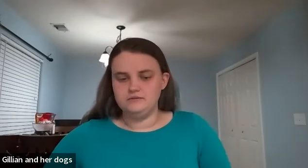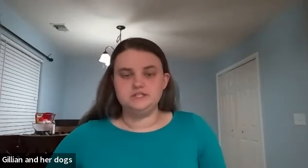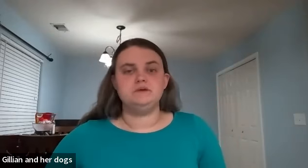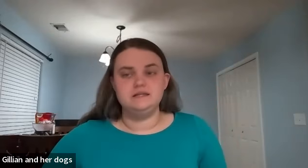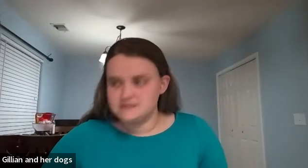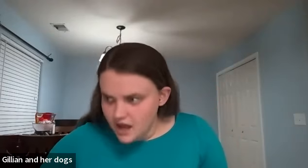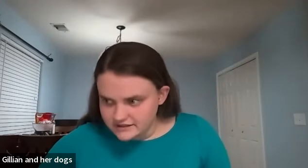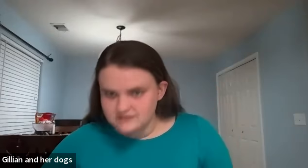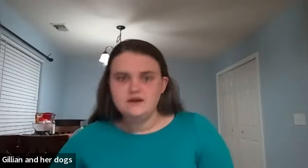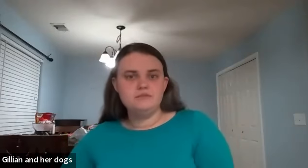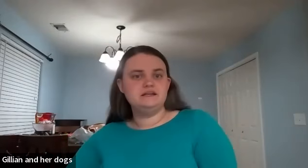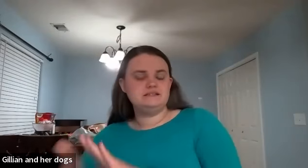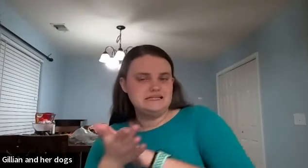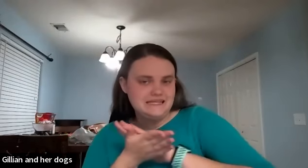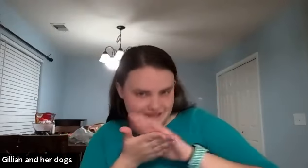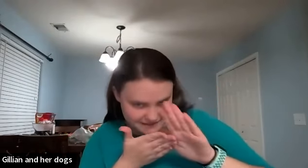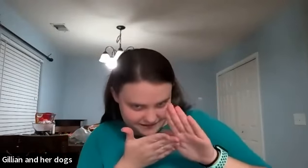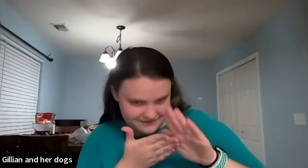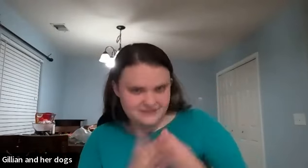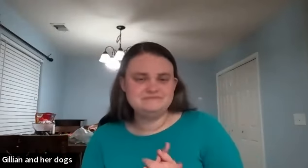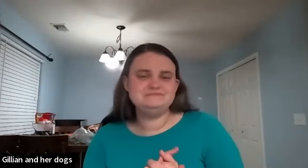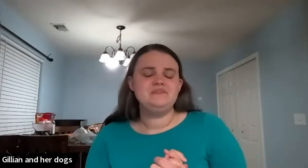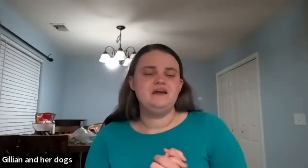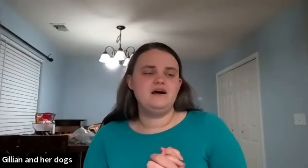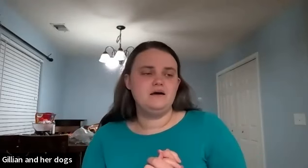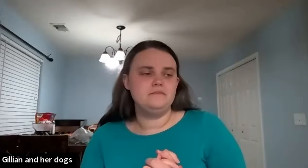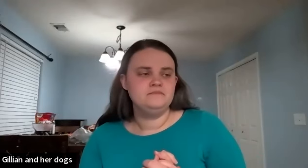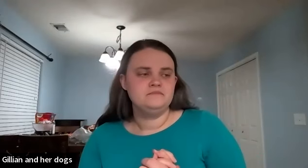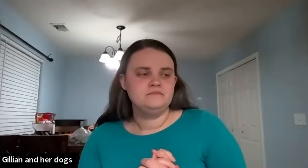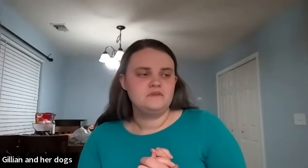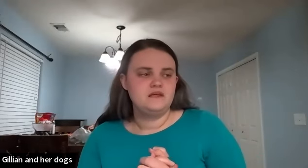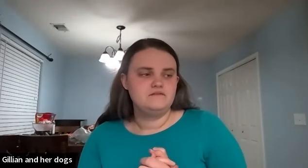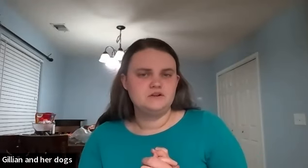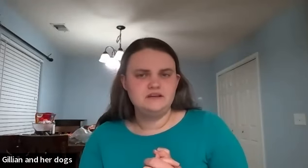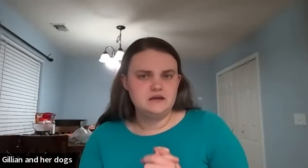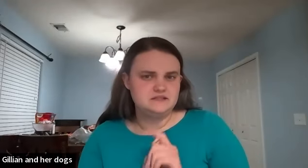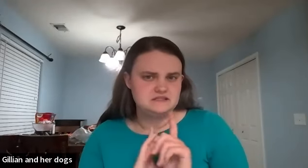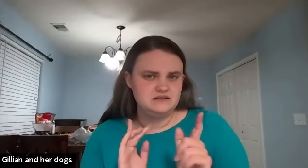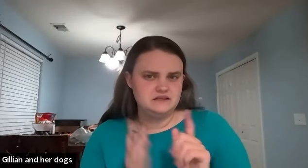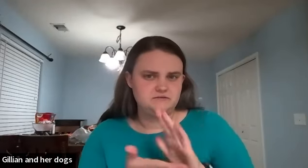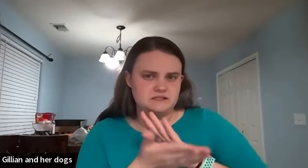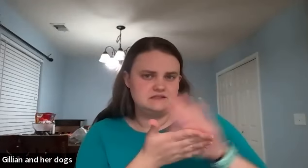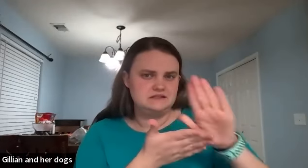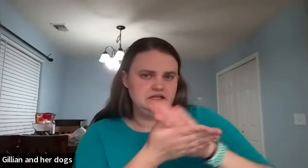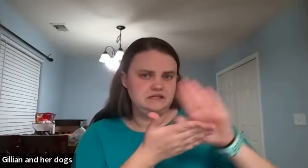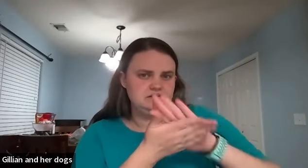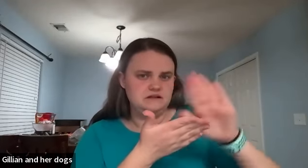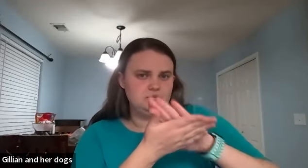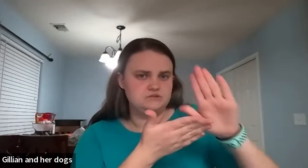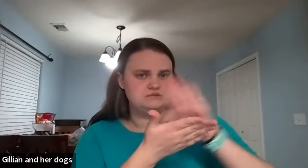which mine is not but it is clean um for cleanup it's a slightly different it's clean like multiple